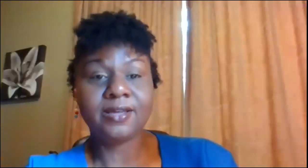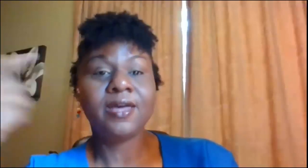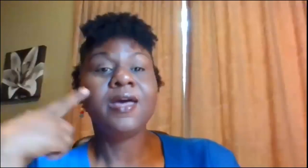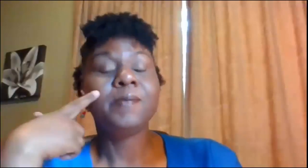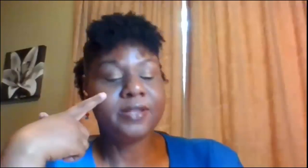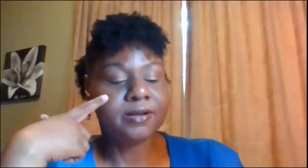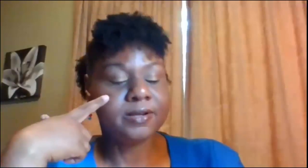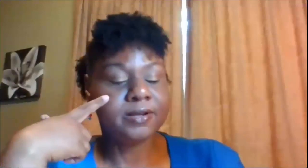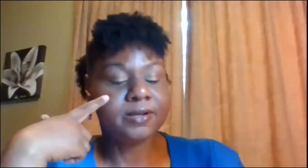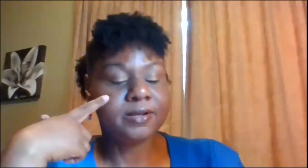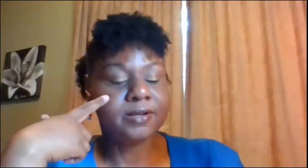but they're